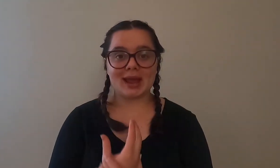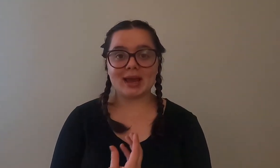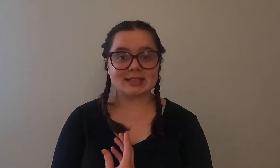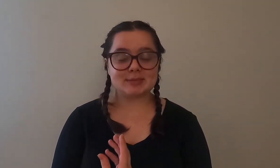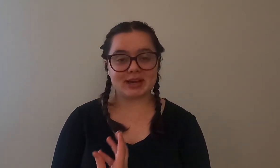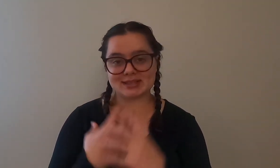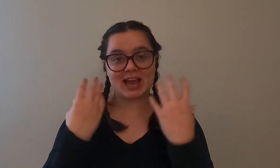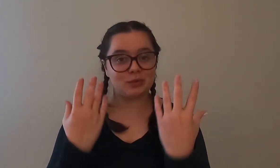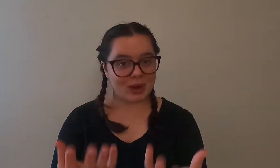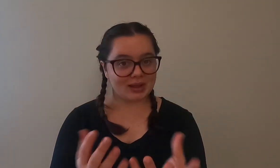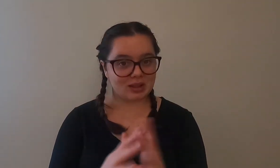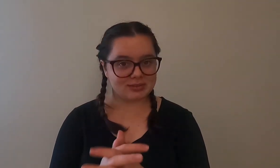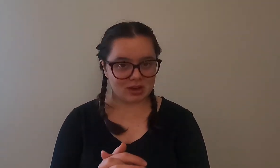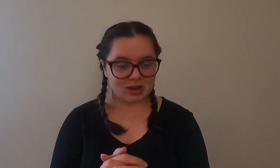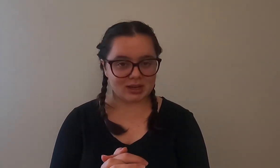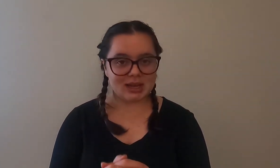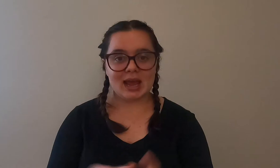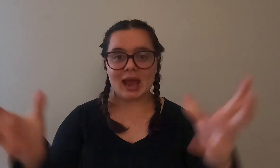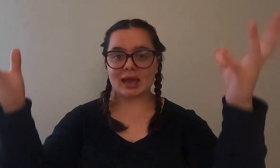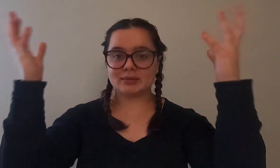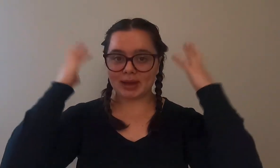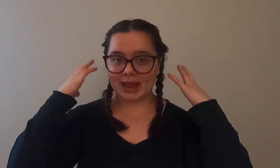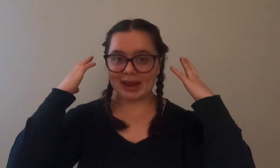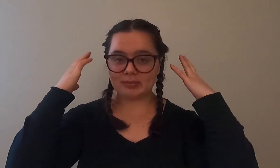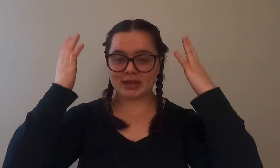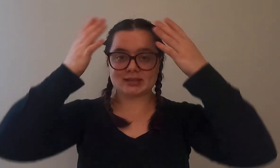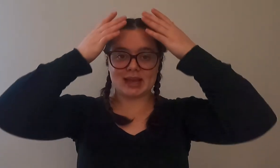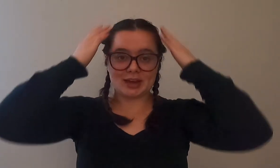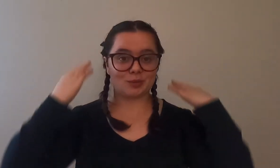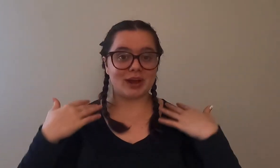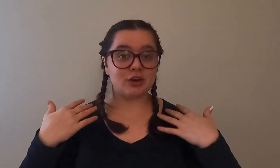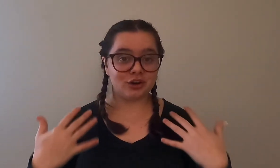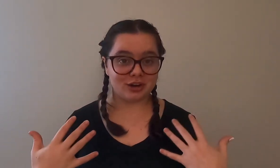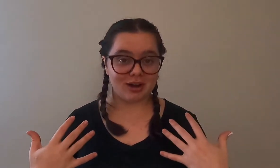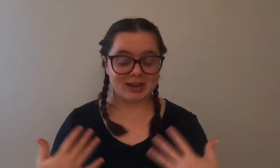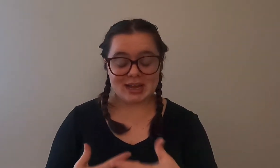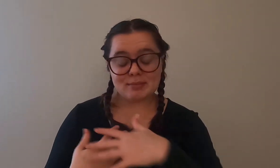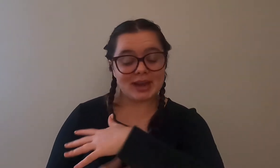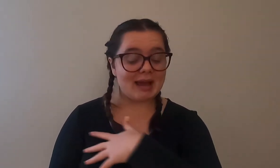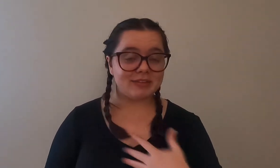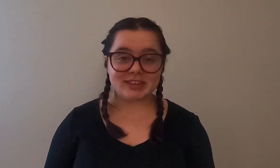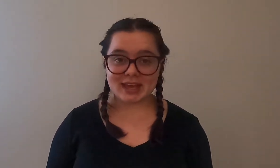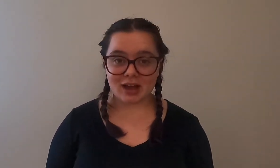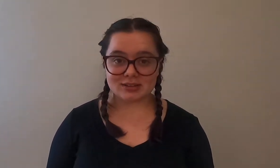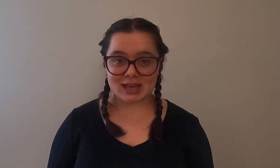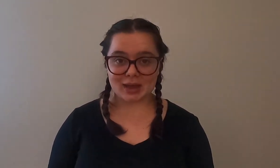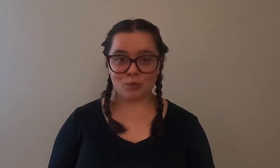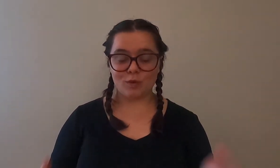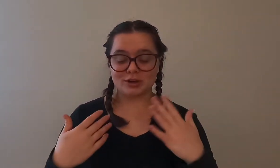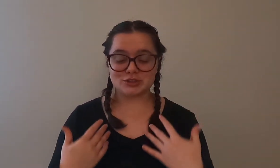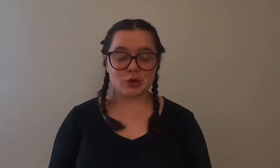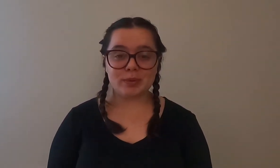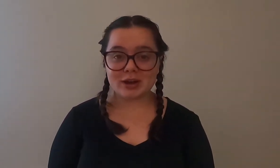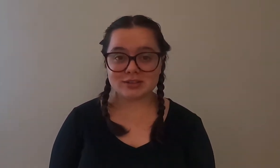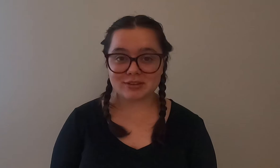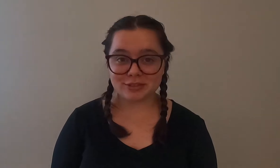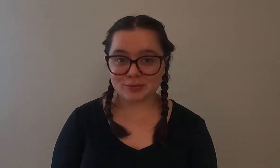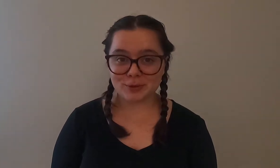hands because I had wet gloves on and my hair because I had a wet hood on but everything else I wore two pairs of thermal